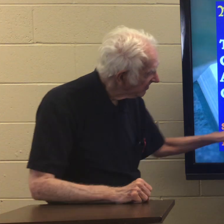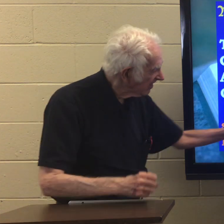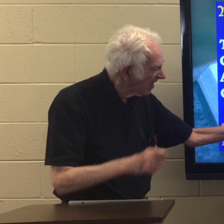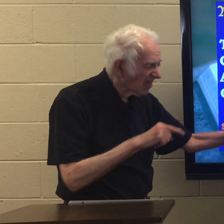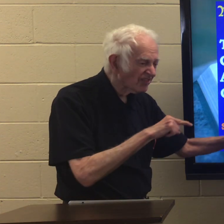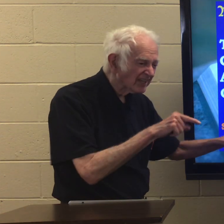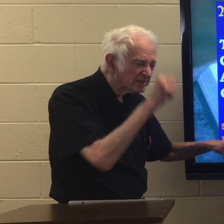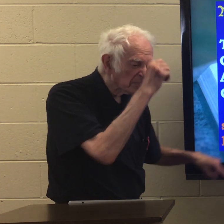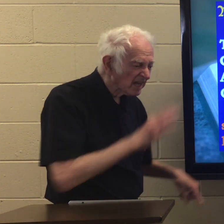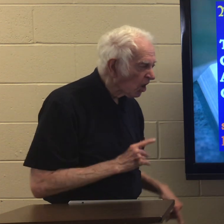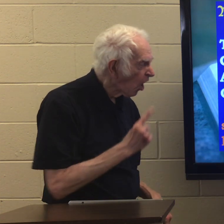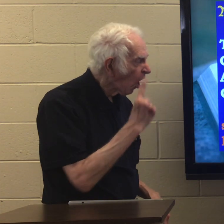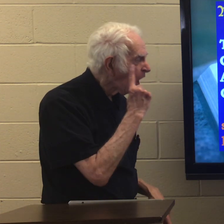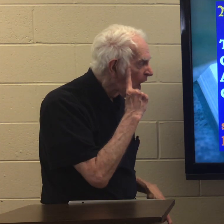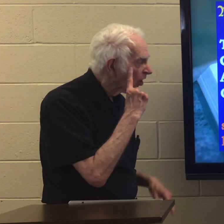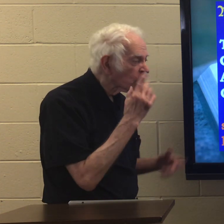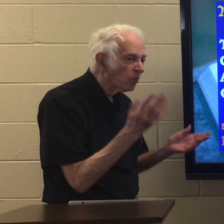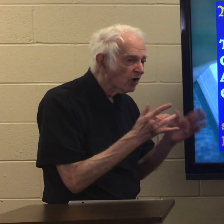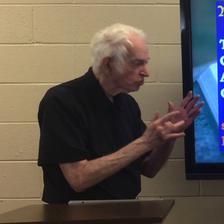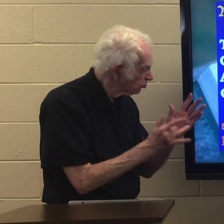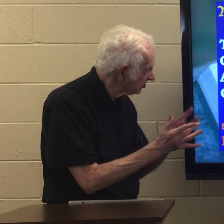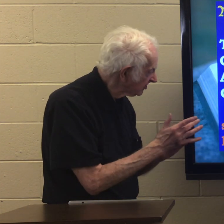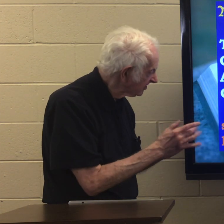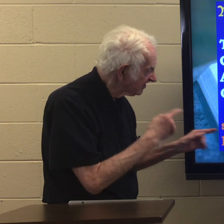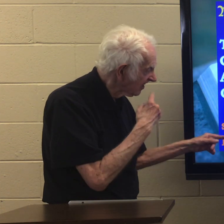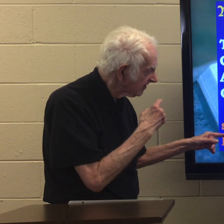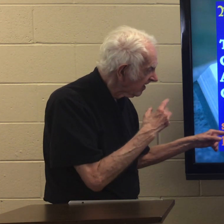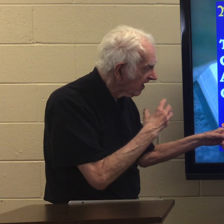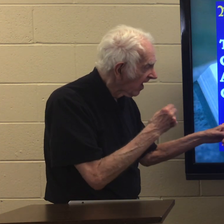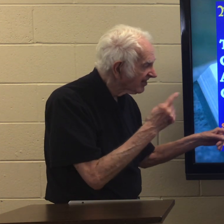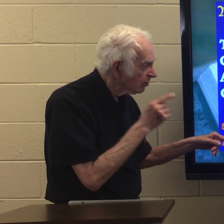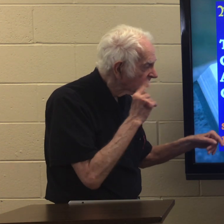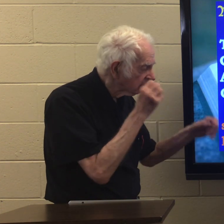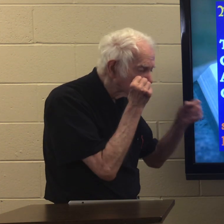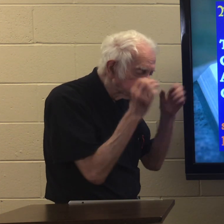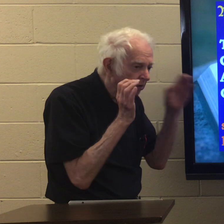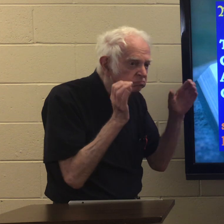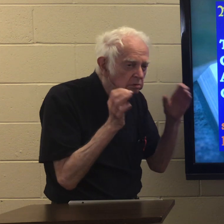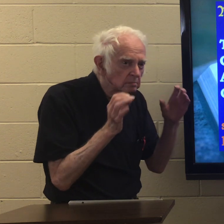Those men heard what Jesus said and they were amazed.